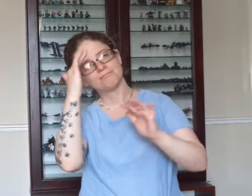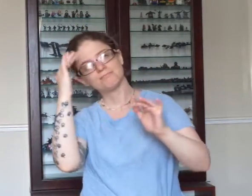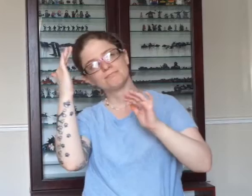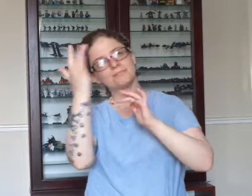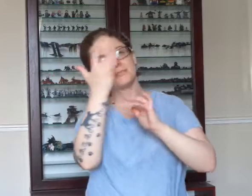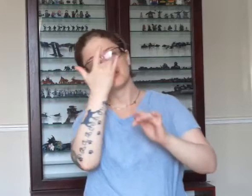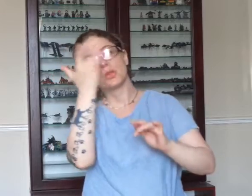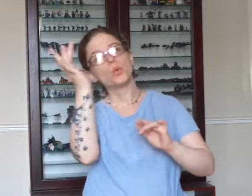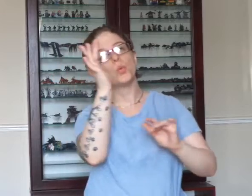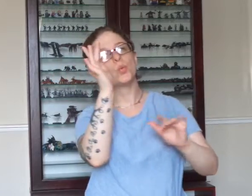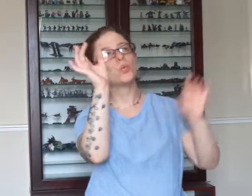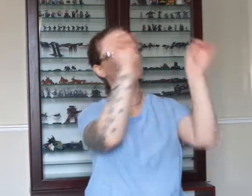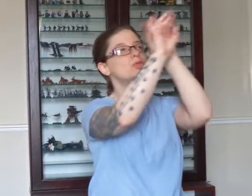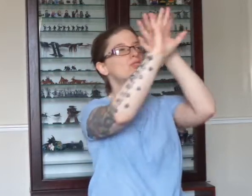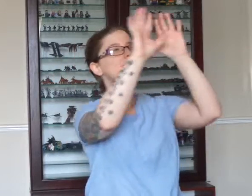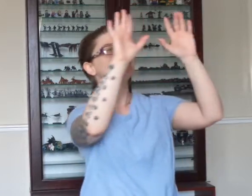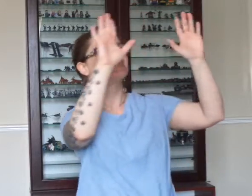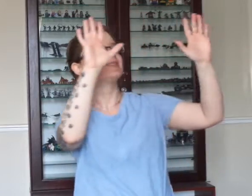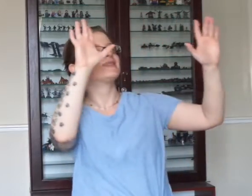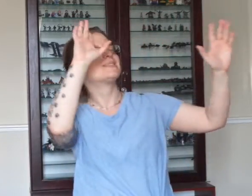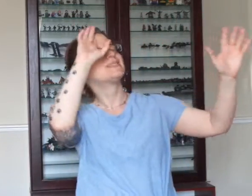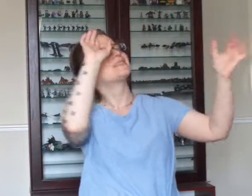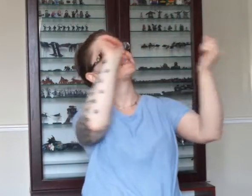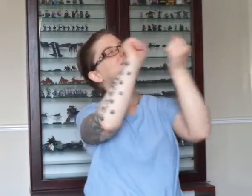illusions I recall.